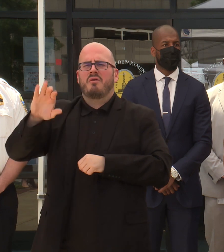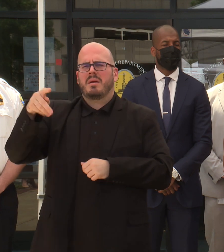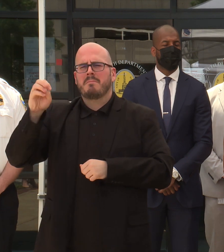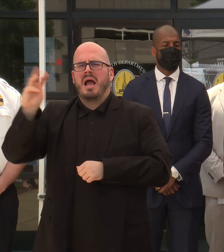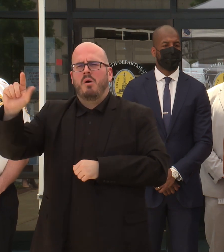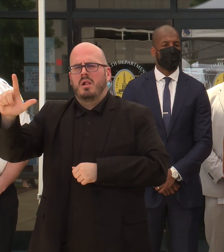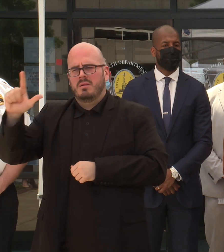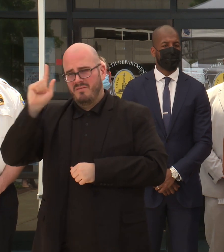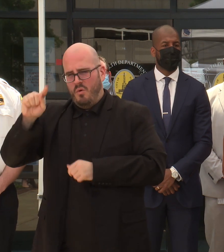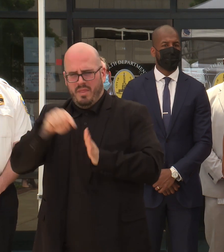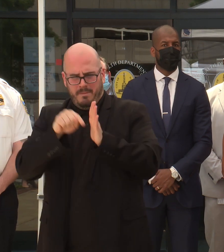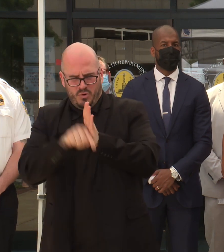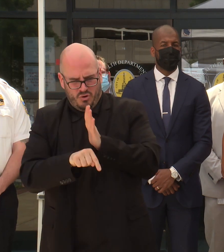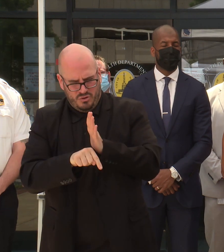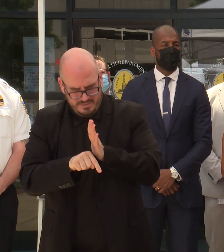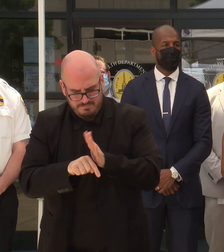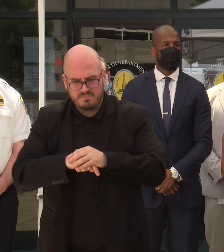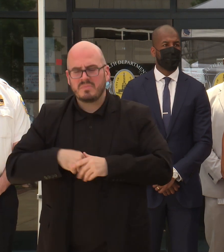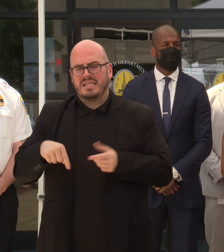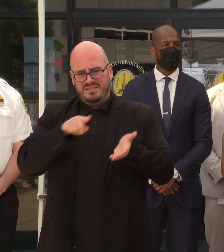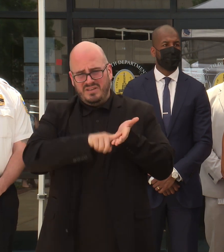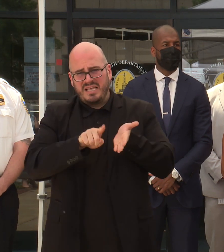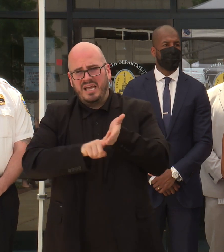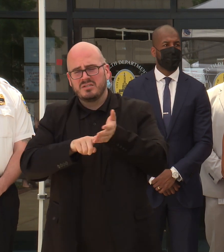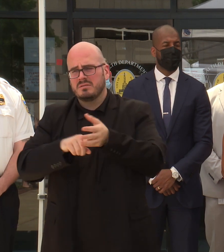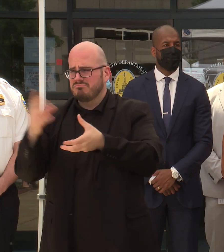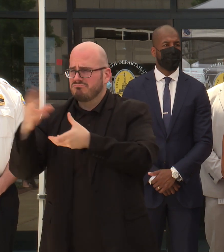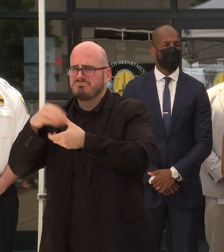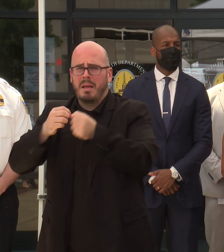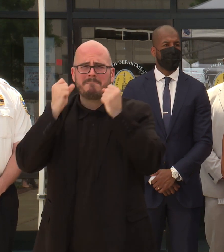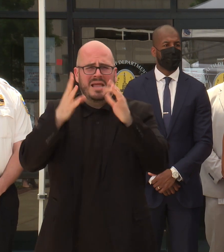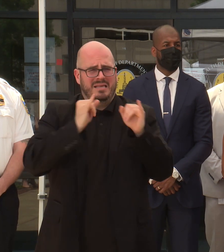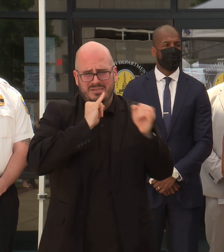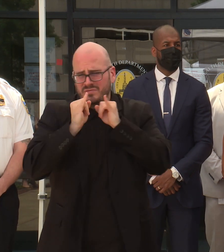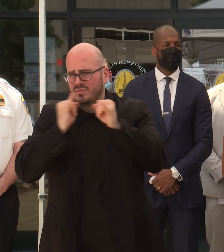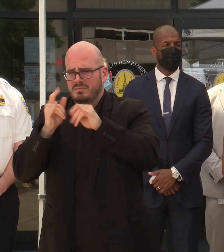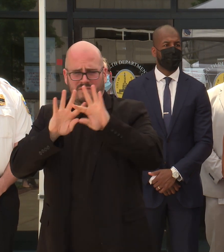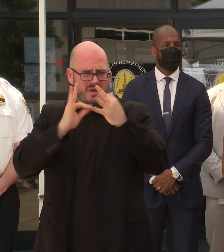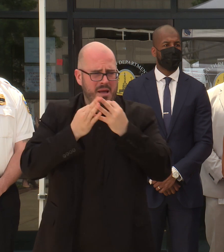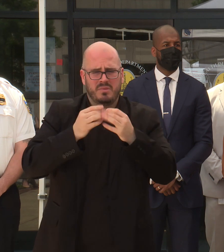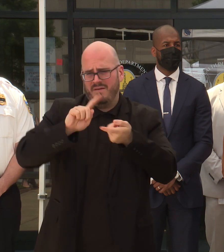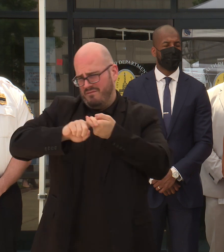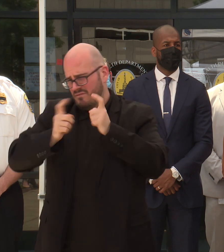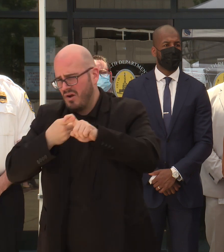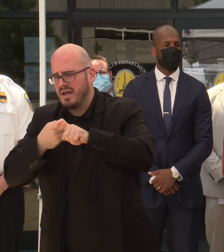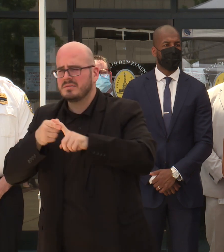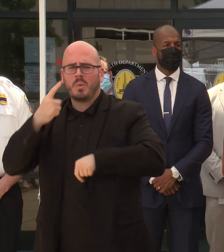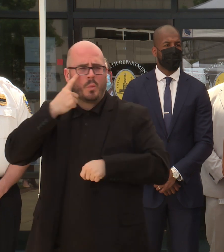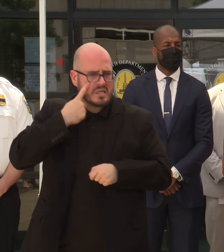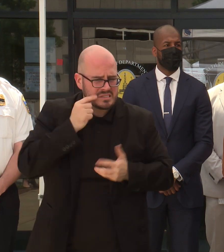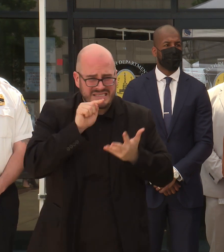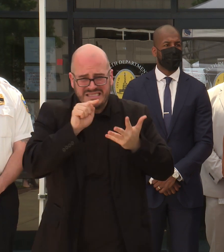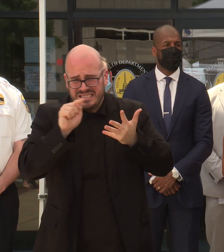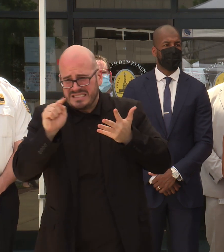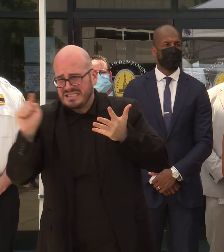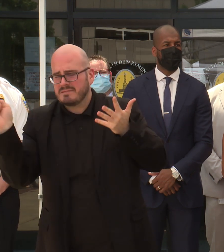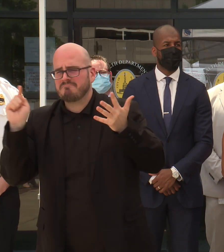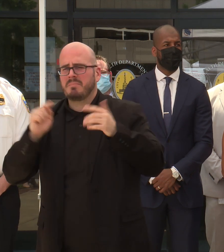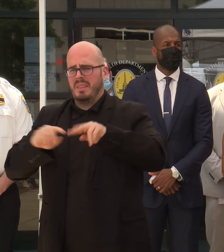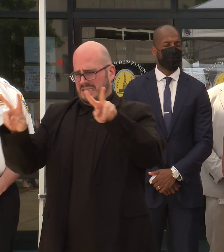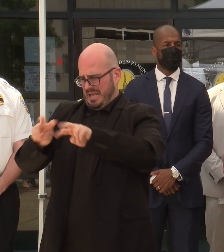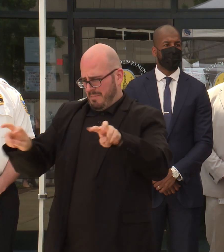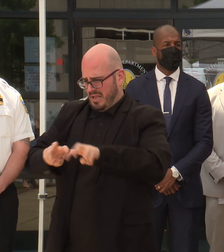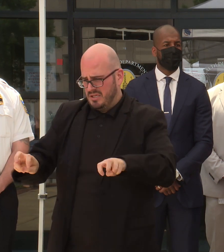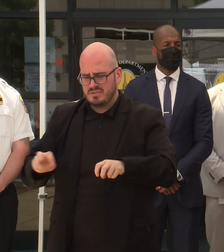Barksdale. This investigation included numerous interviews with family members and witnesses, examinations and